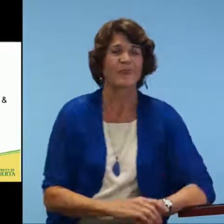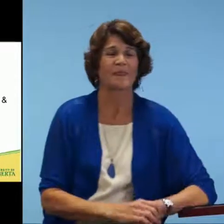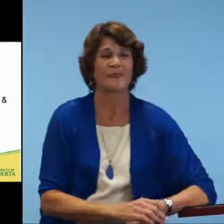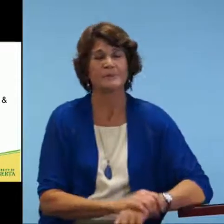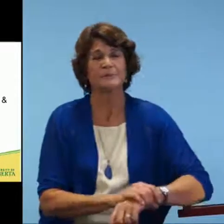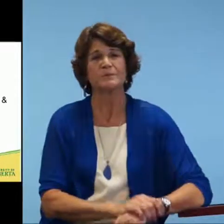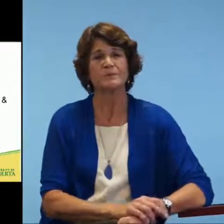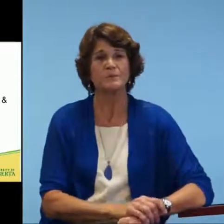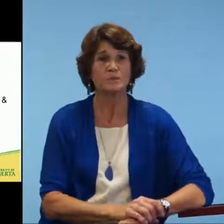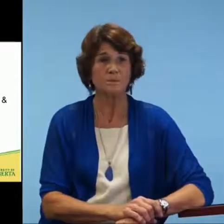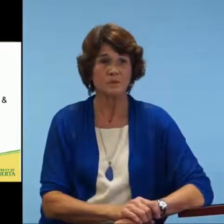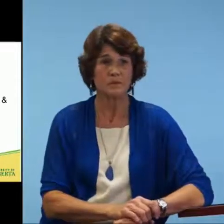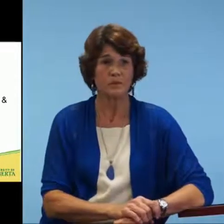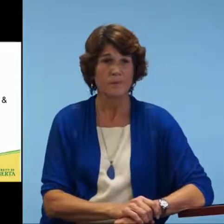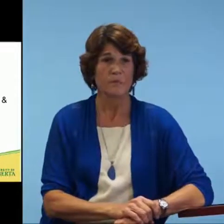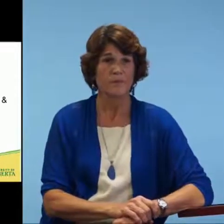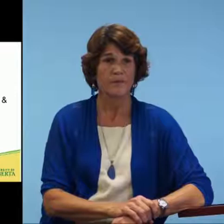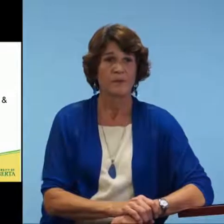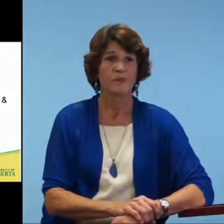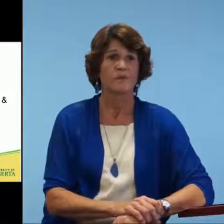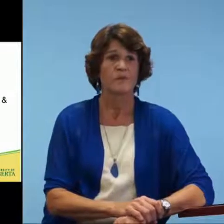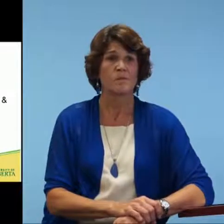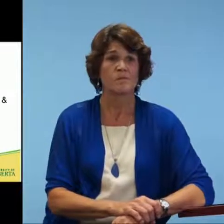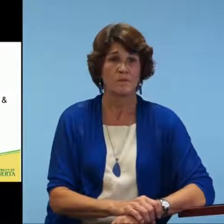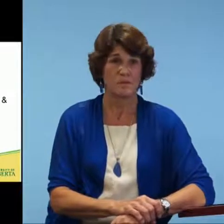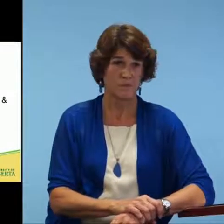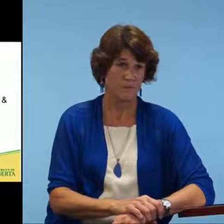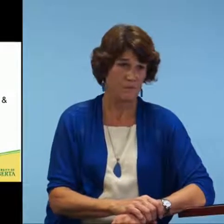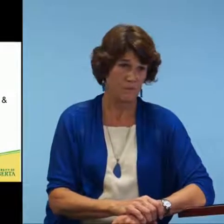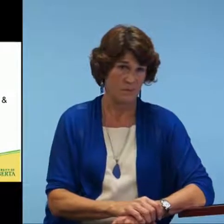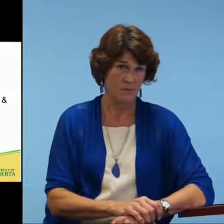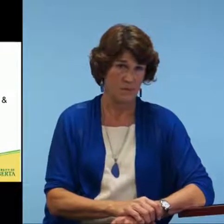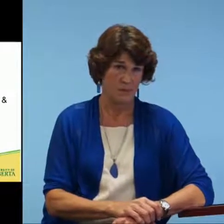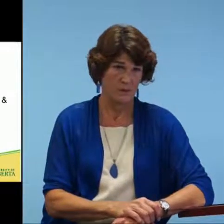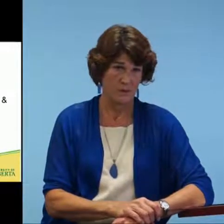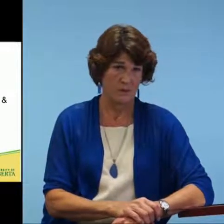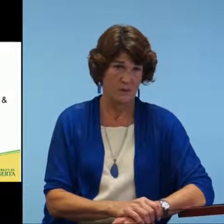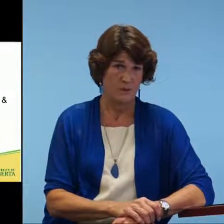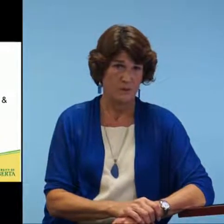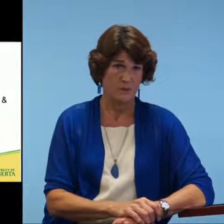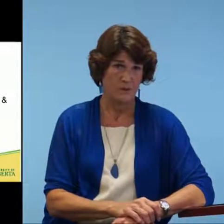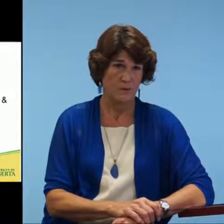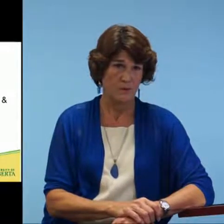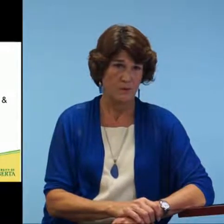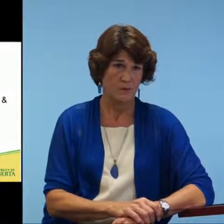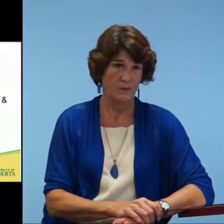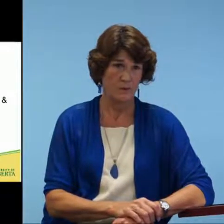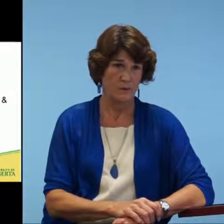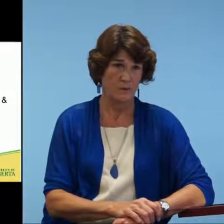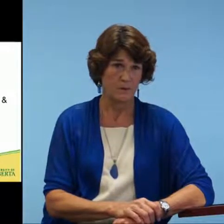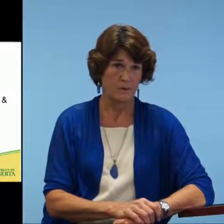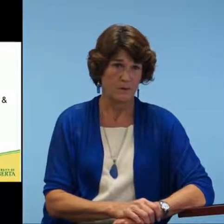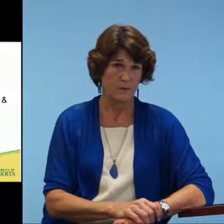resources you would suggest that pair with these that would support a child learning ASL?